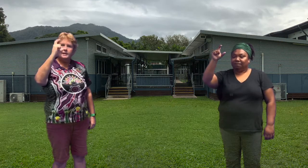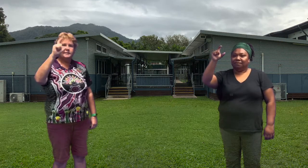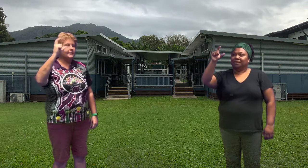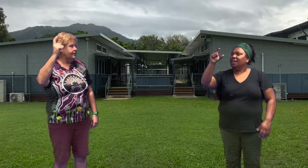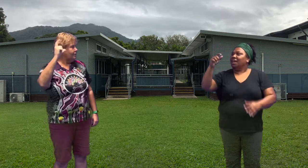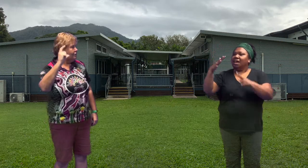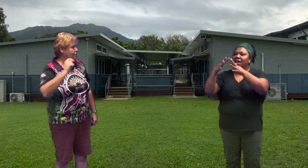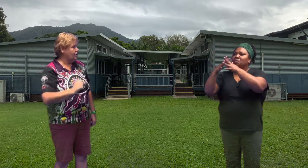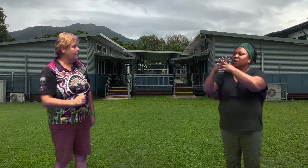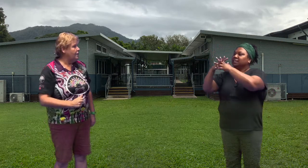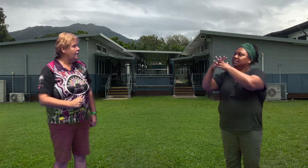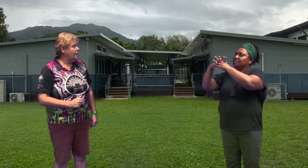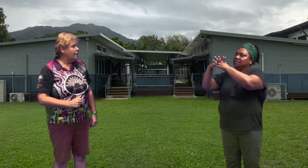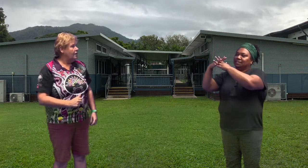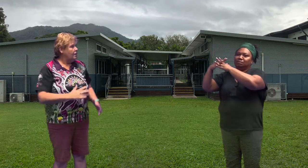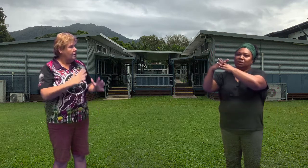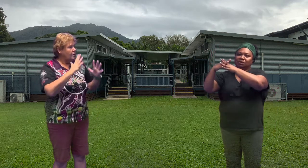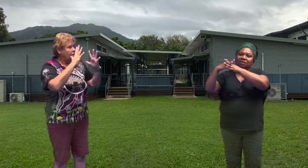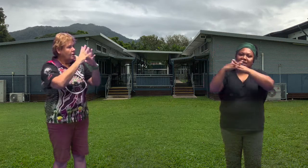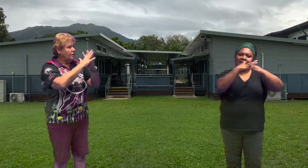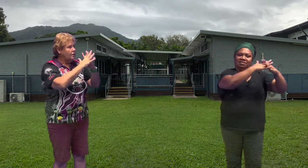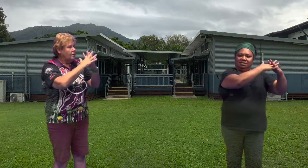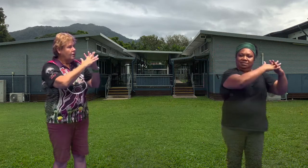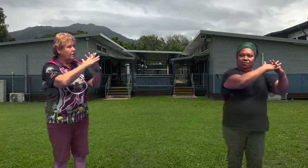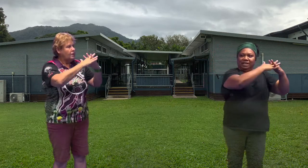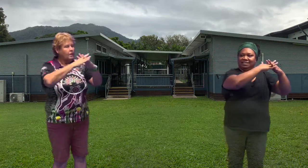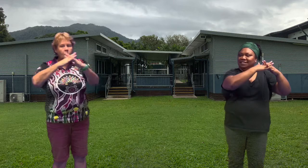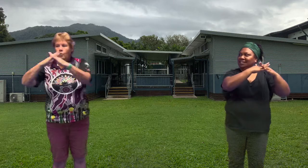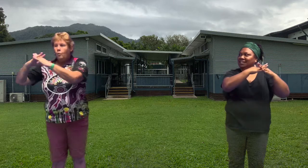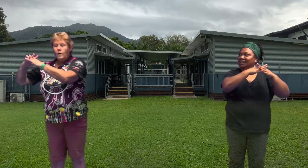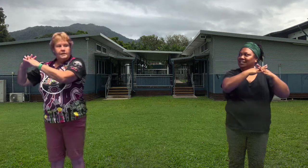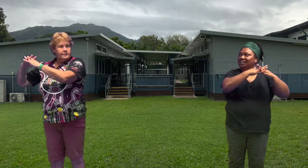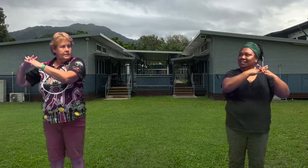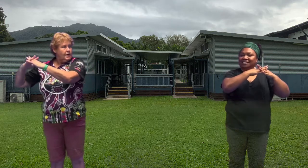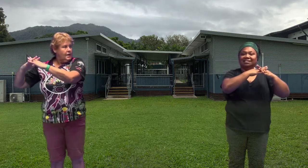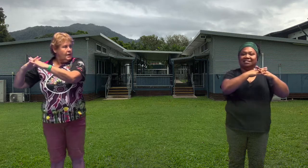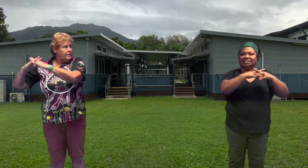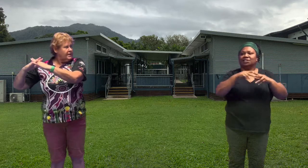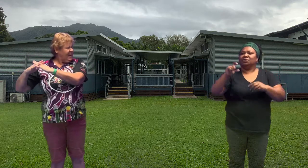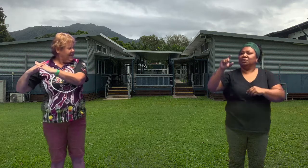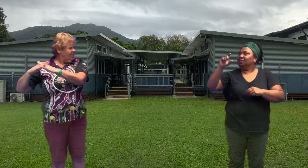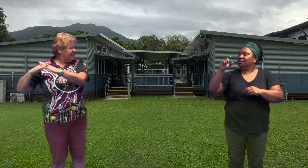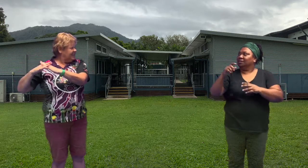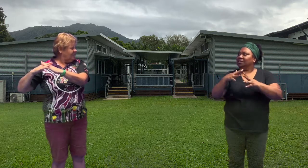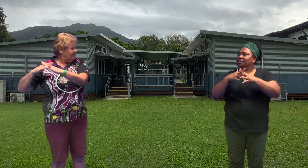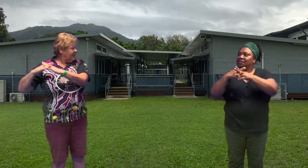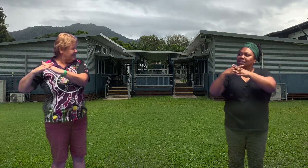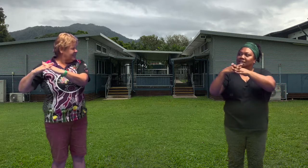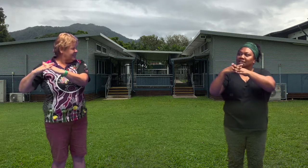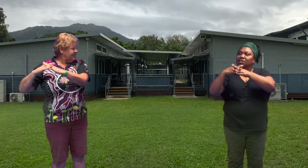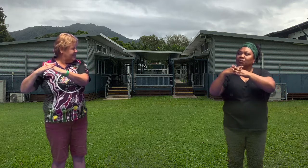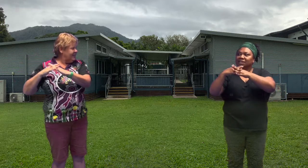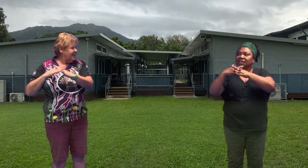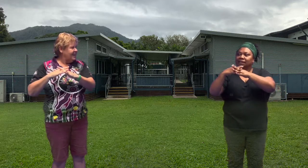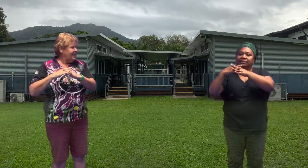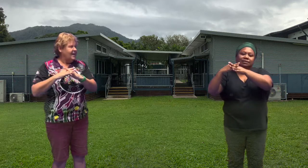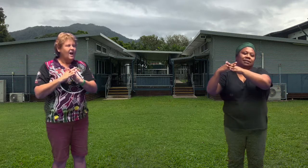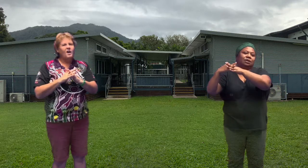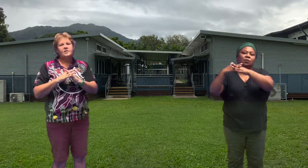Excellent. Good job. W and West. West. Did I go East or West? You went East. Oh